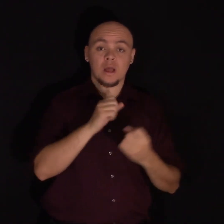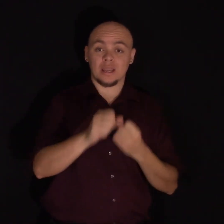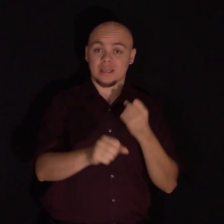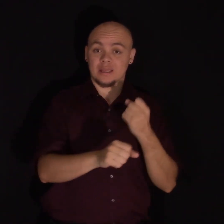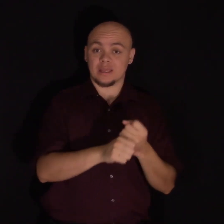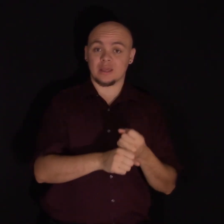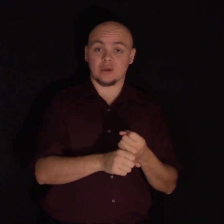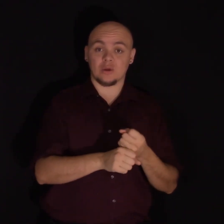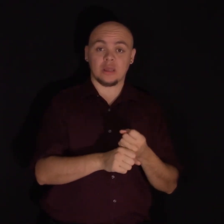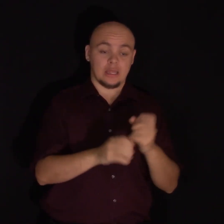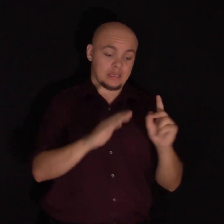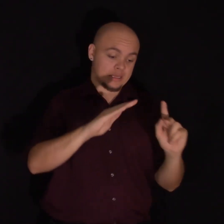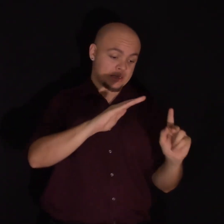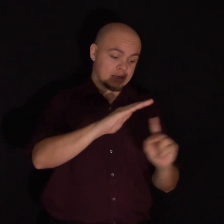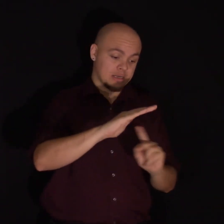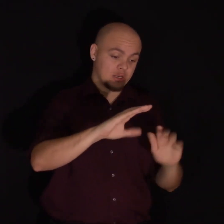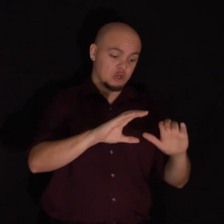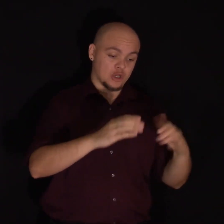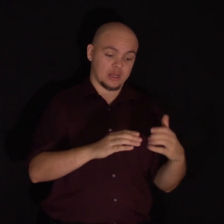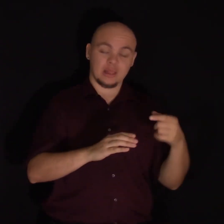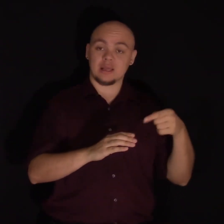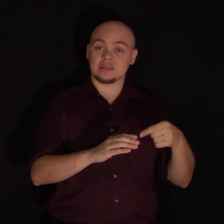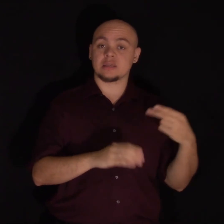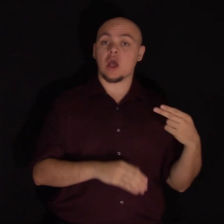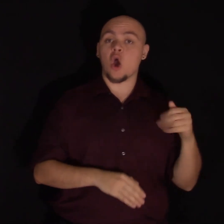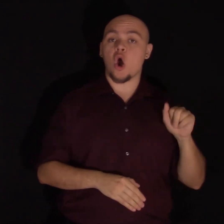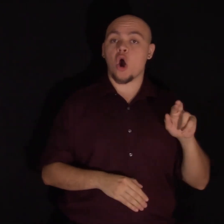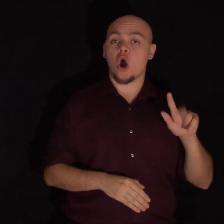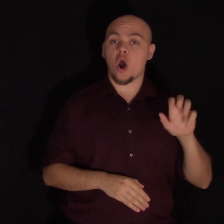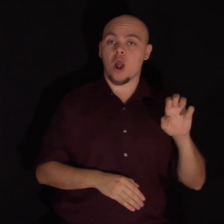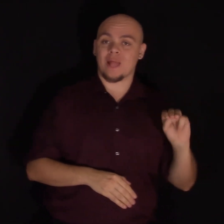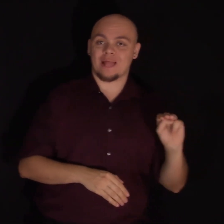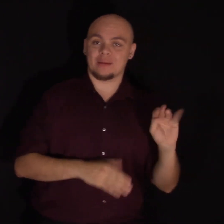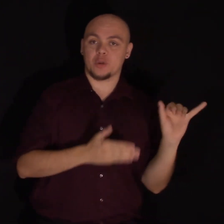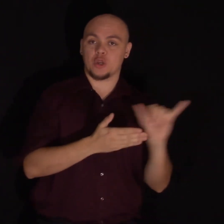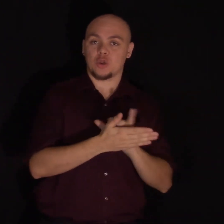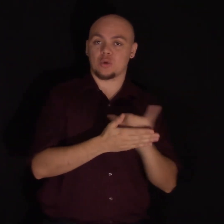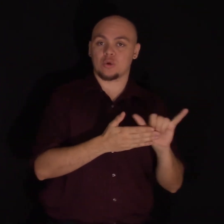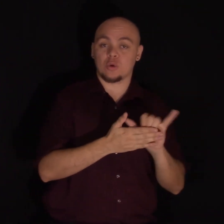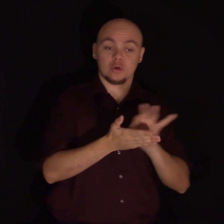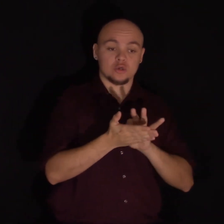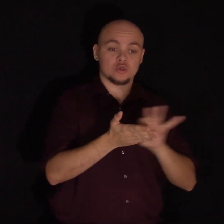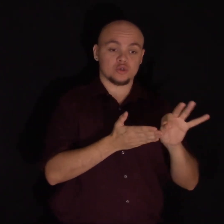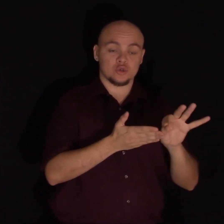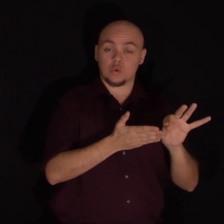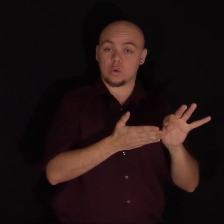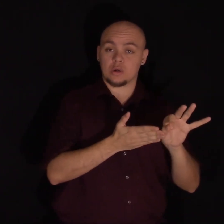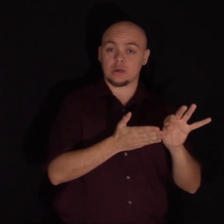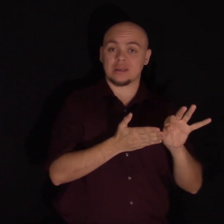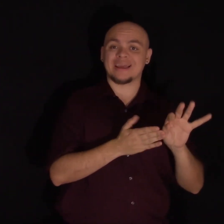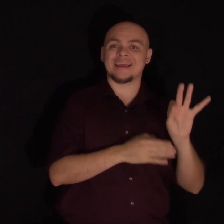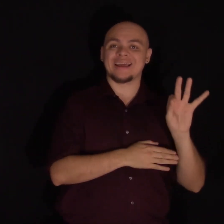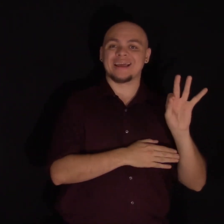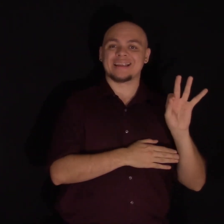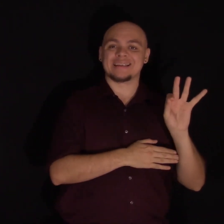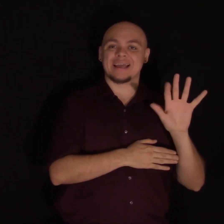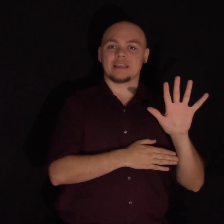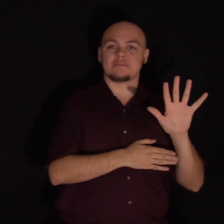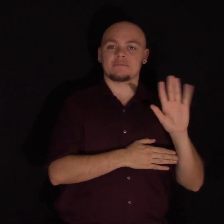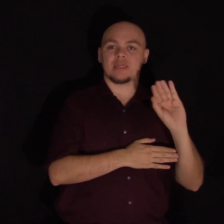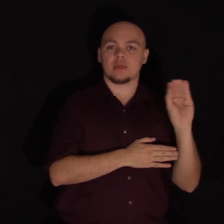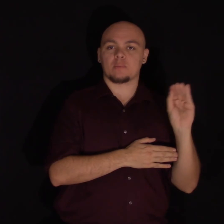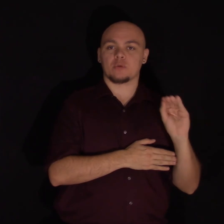a kindergarten class in Harlem, New York scored in the 95th